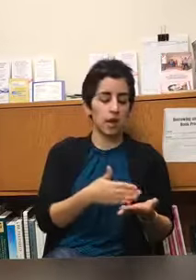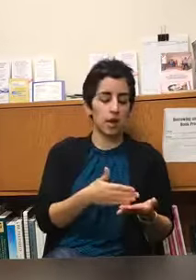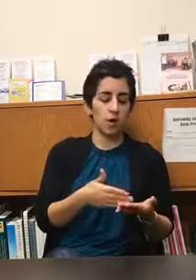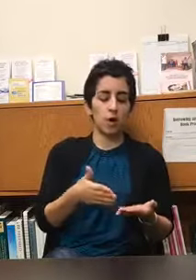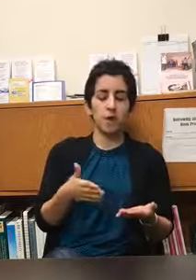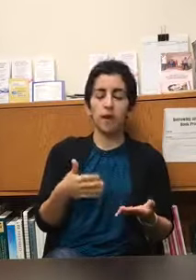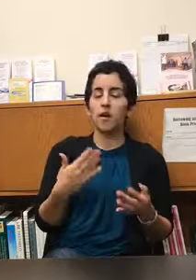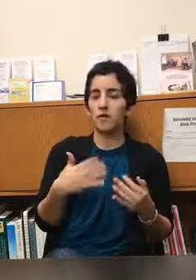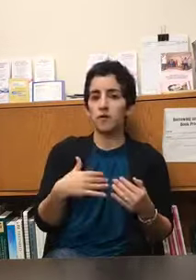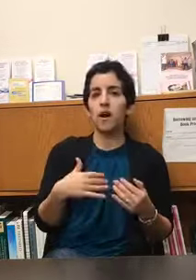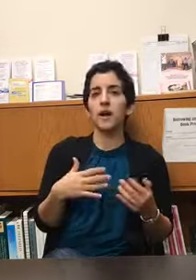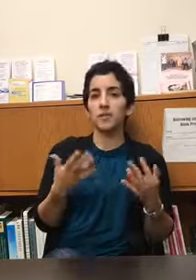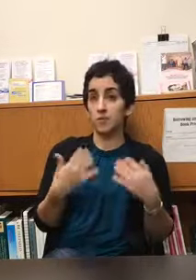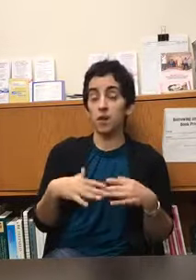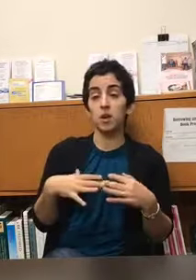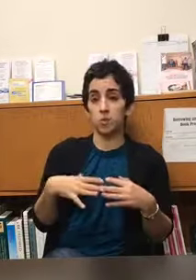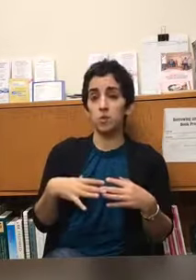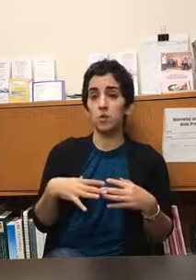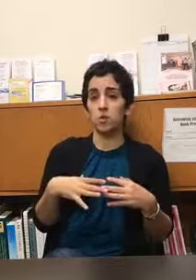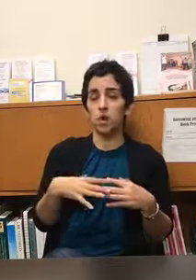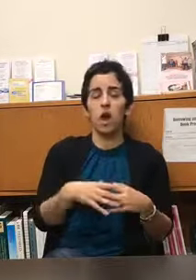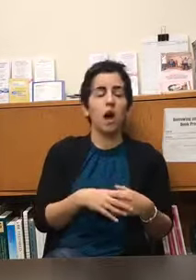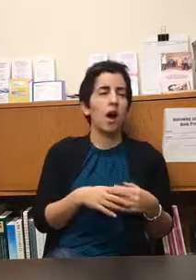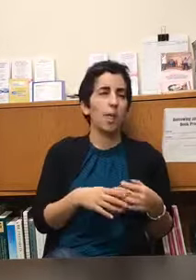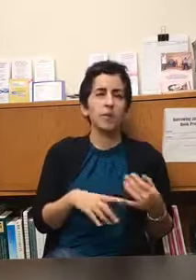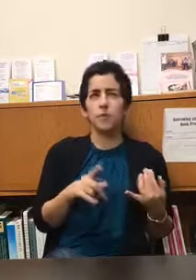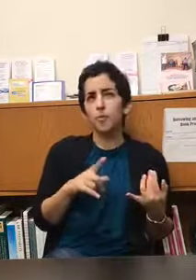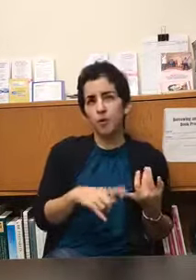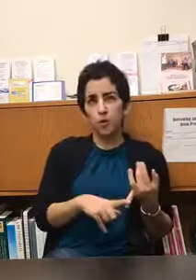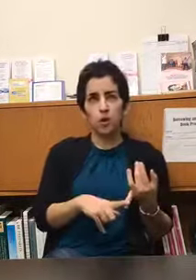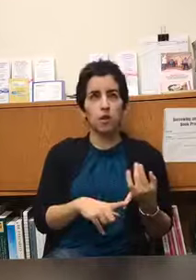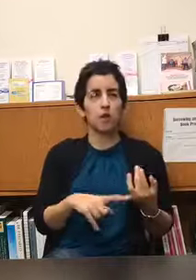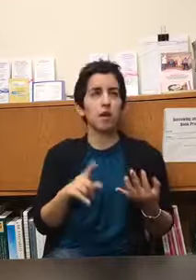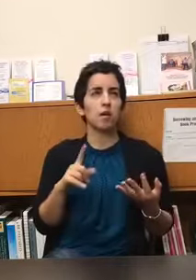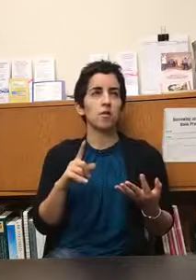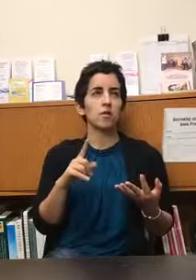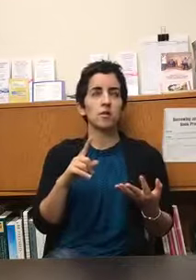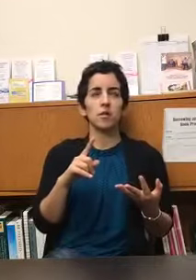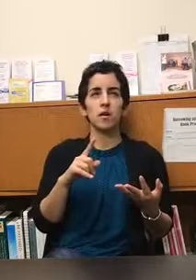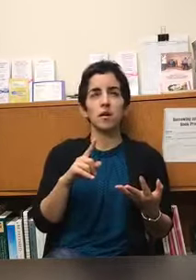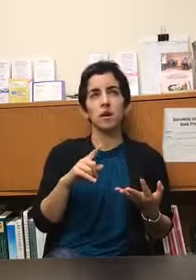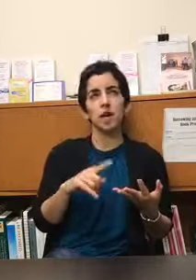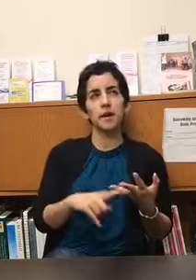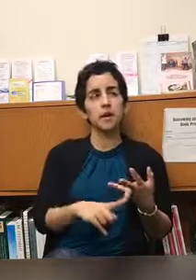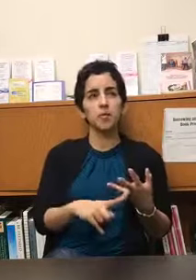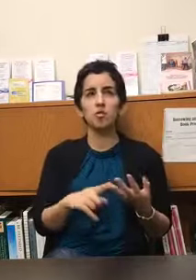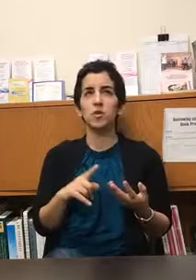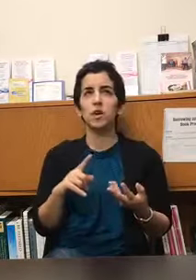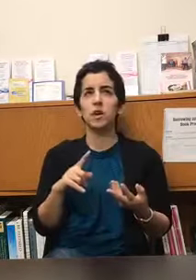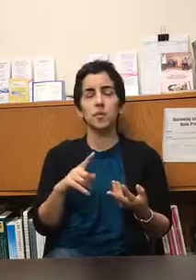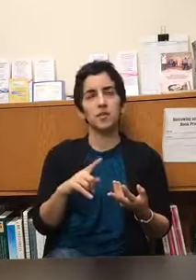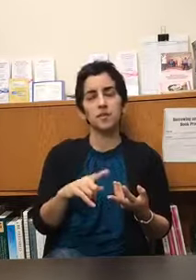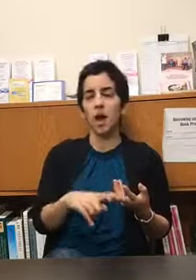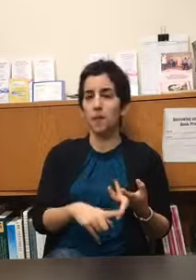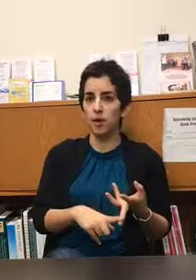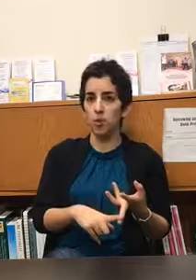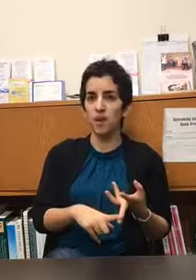can go on there and find videos there's a breathing one on there there's guided imagery i believe there's a humming one